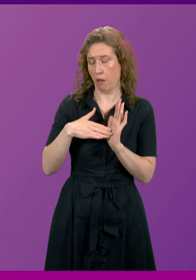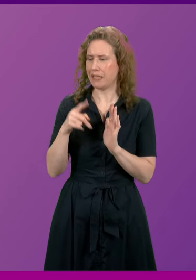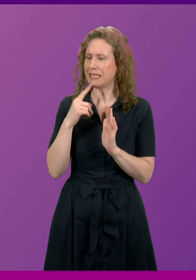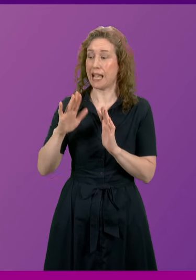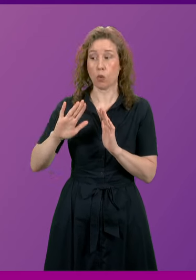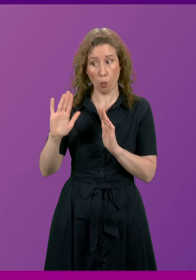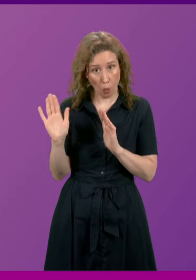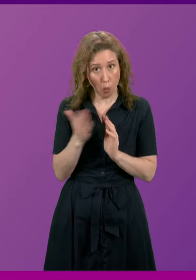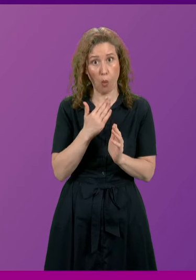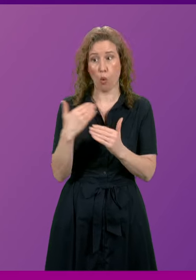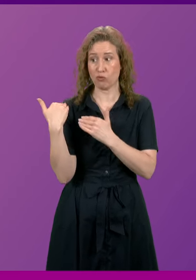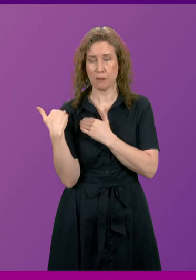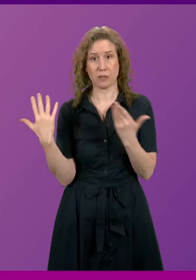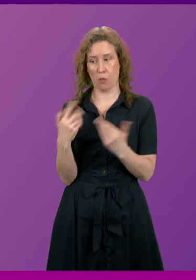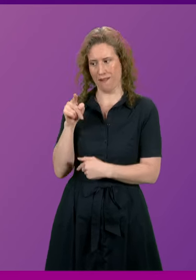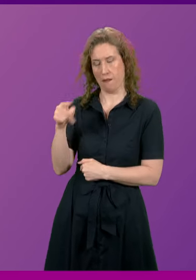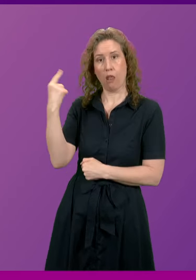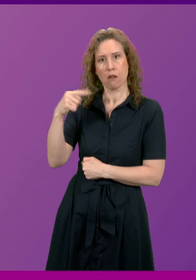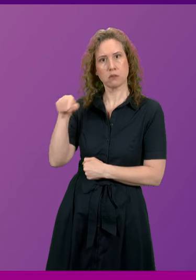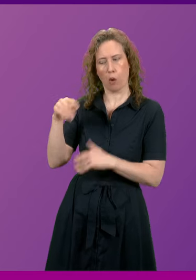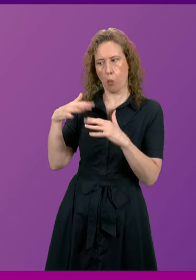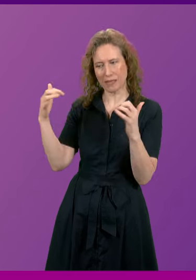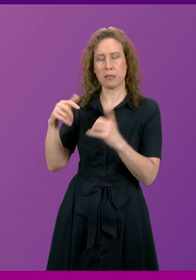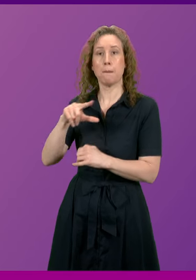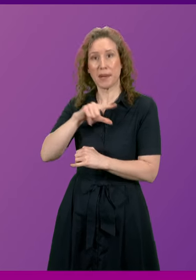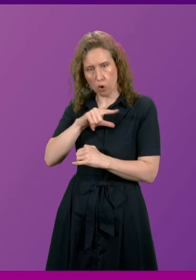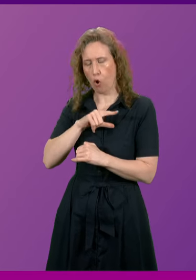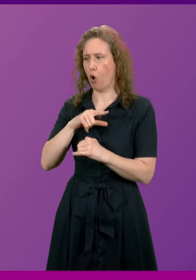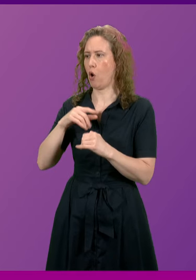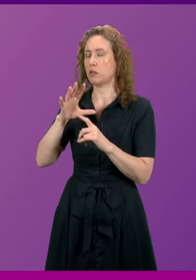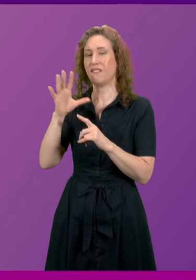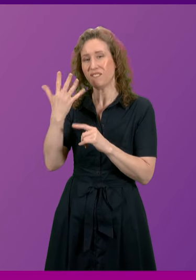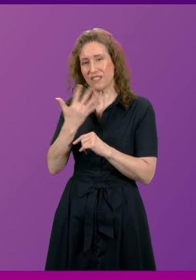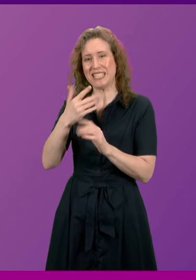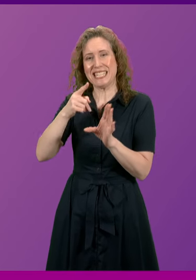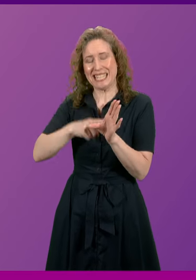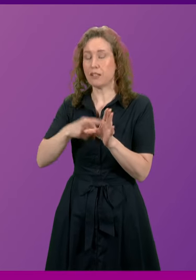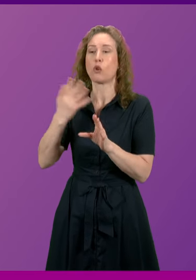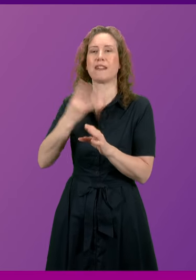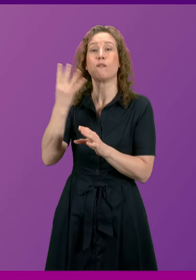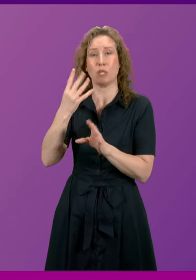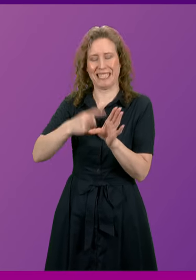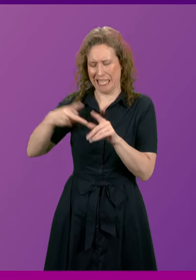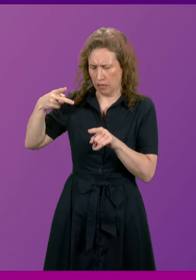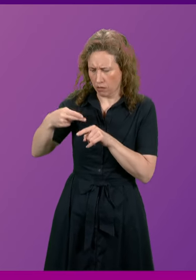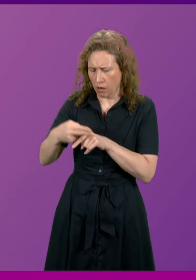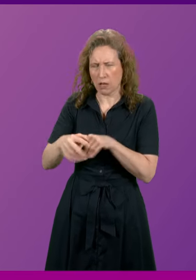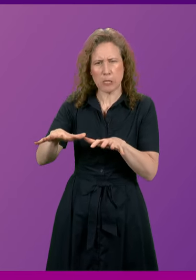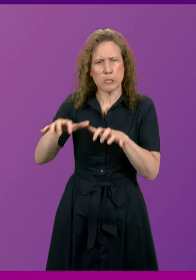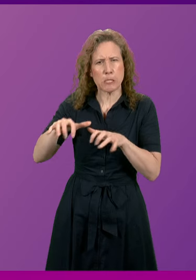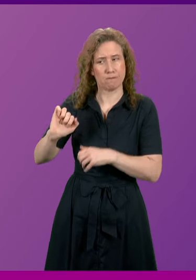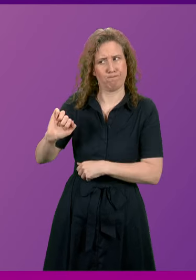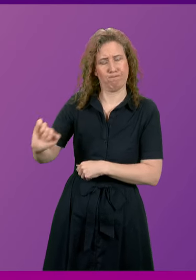roads do lead back to Westminster because of the austerity that we've suffered for 15 years 14 years. Now